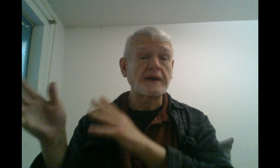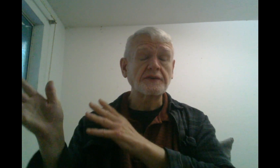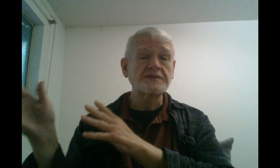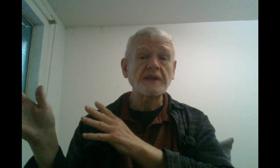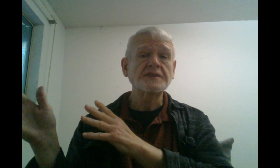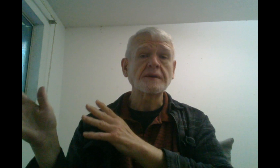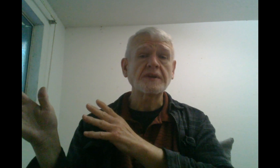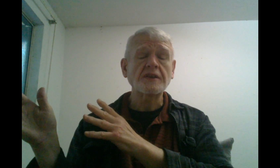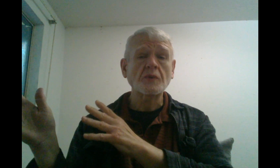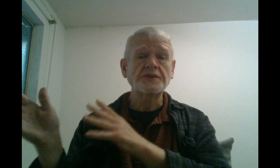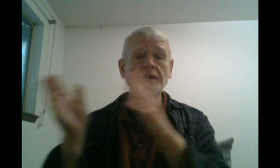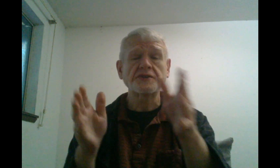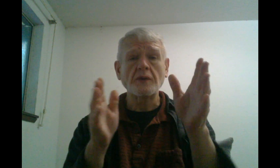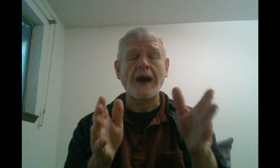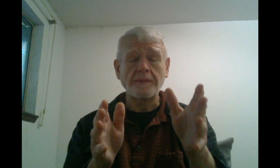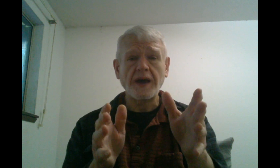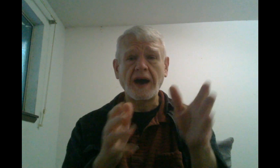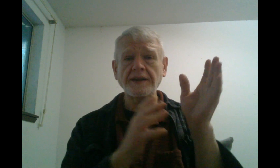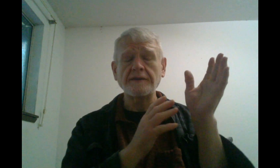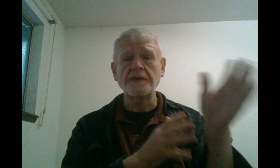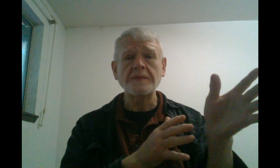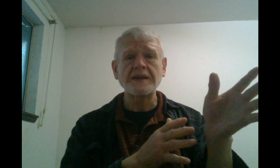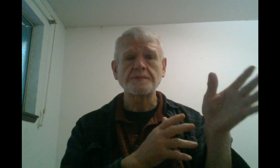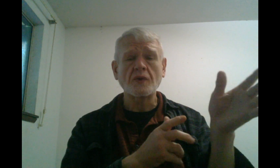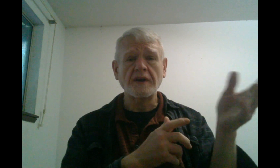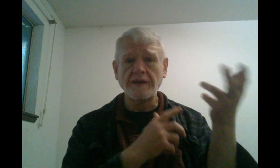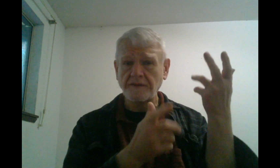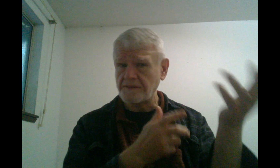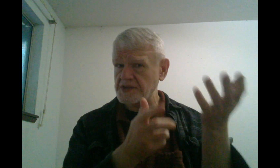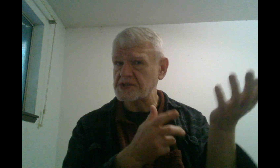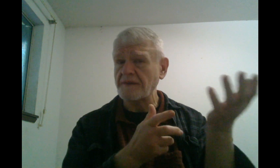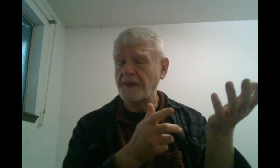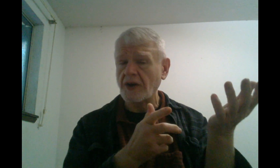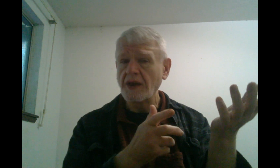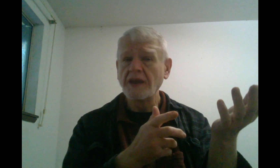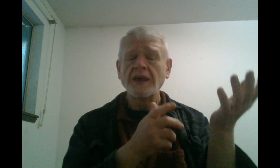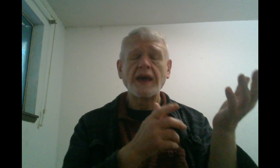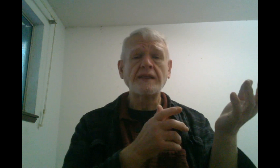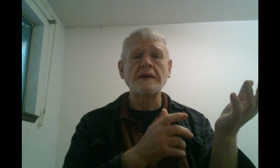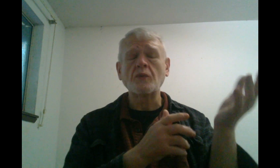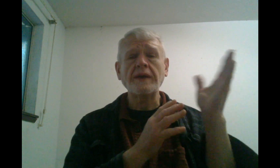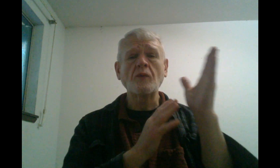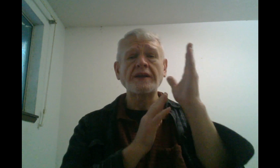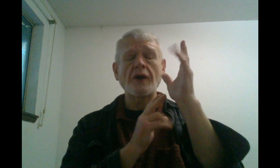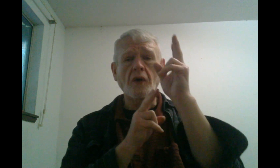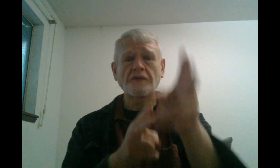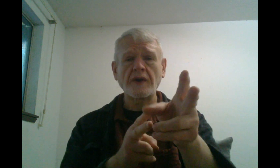Veterans Village, somebody that worked there showed up. I did a few minutes more of stuff here, and then we went over